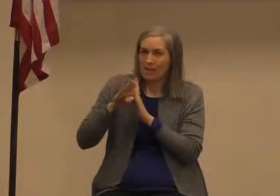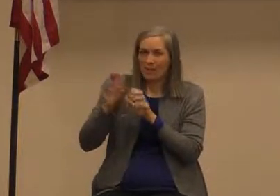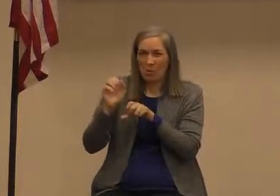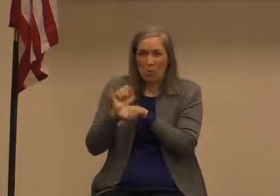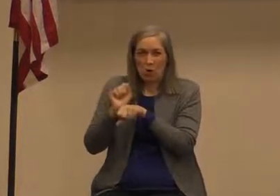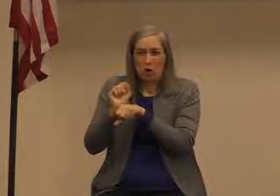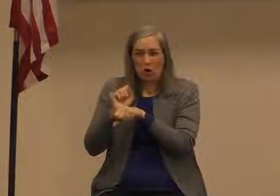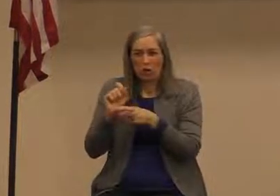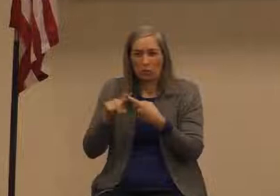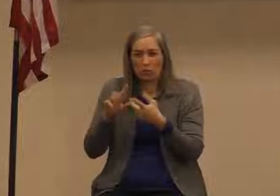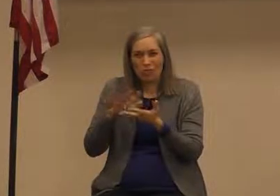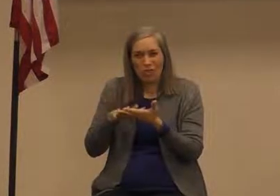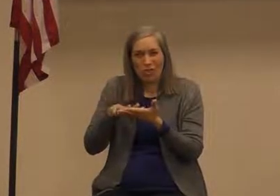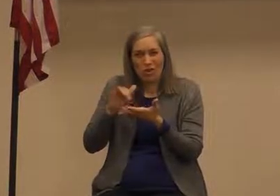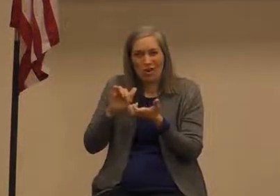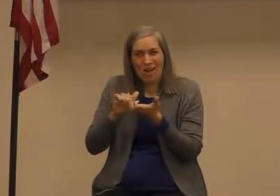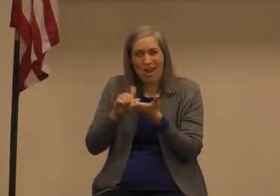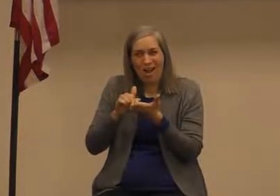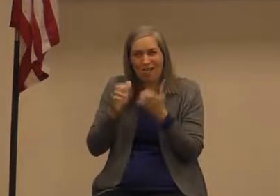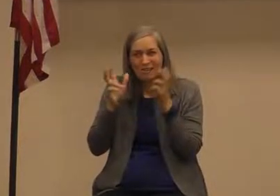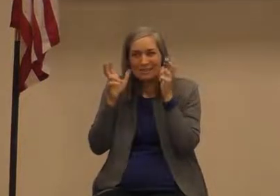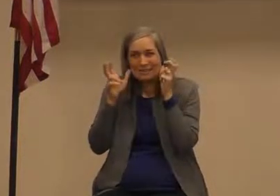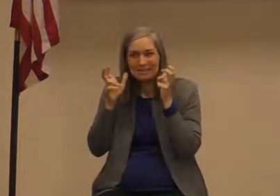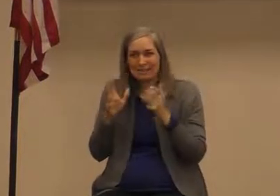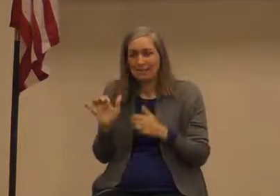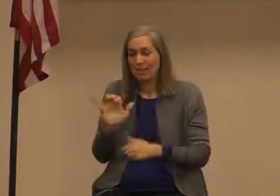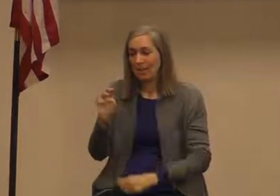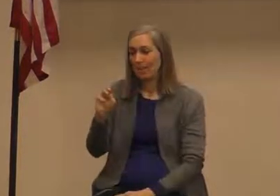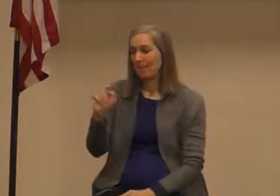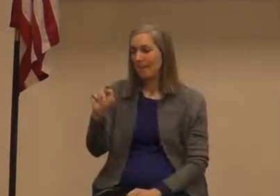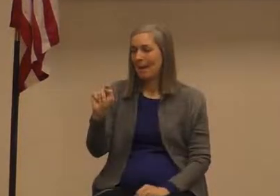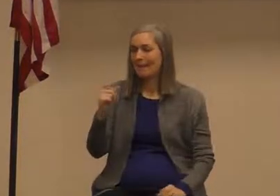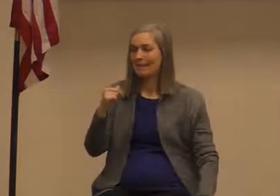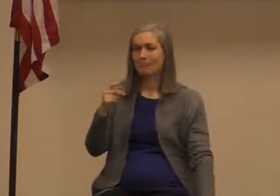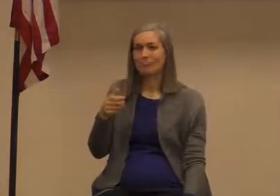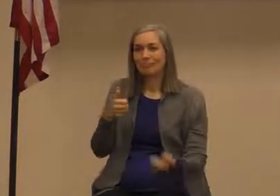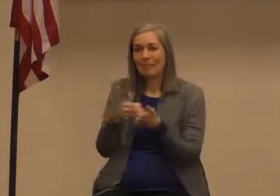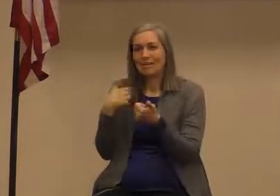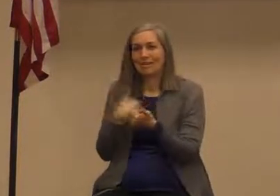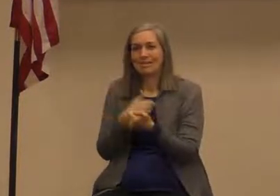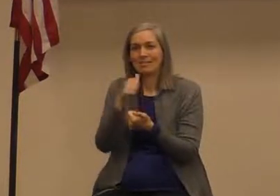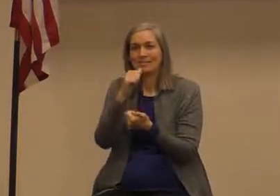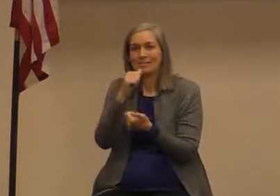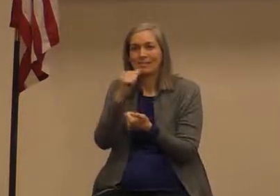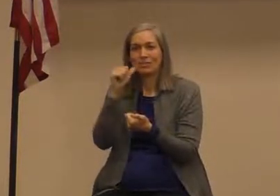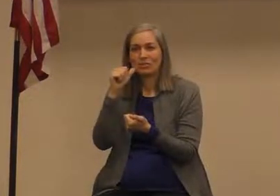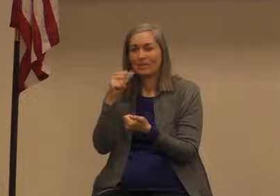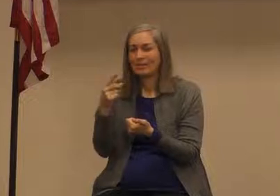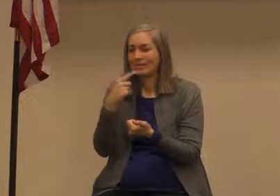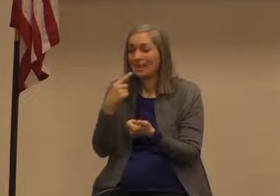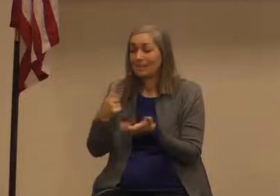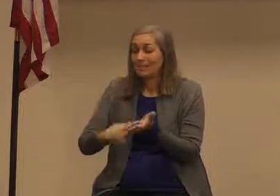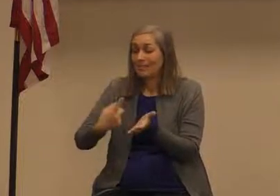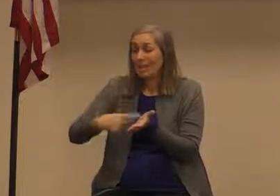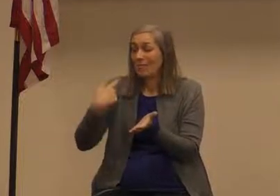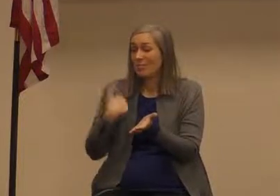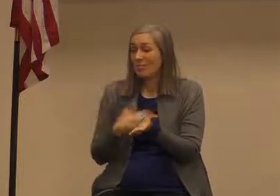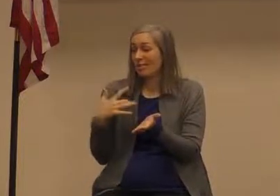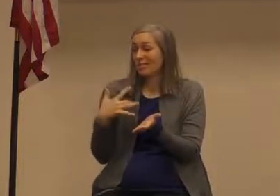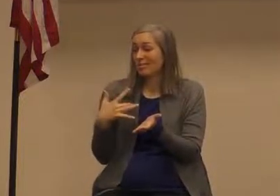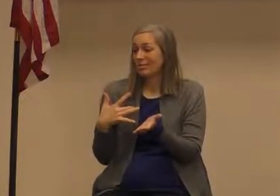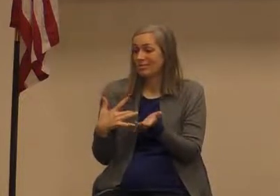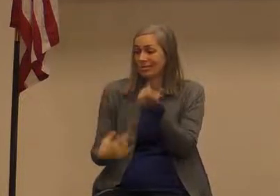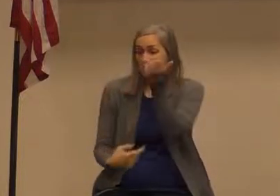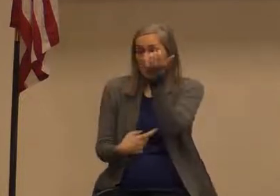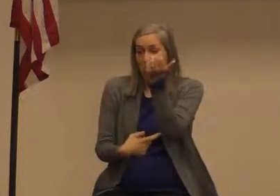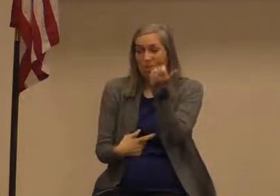because like Matt exhorted us towards the end of his sermon yesterday sometimes we we are tempted to just sort of read through the words